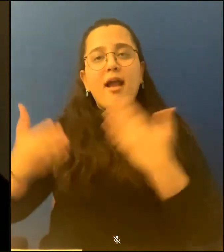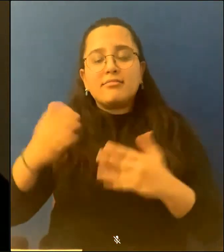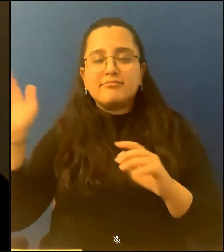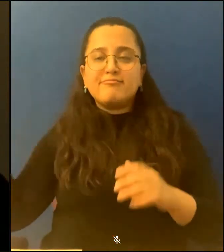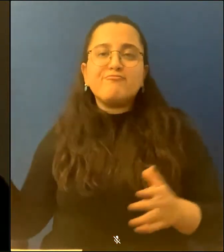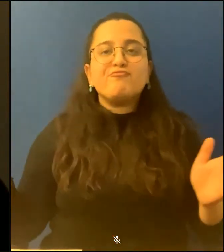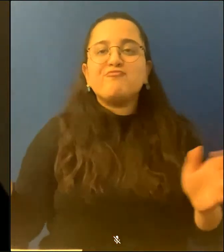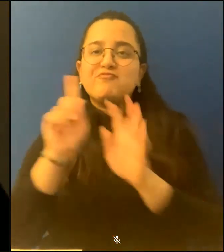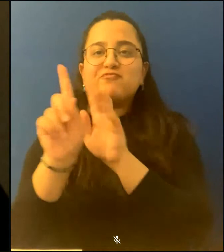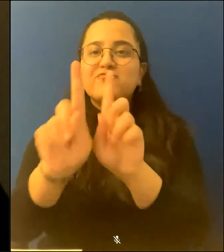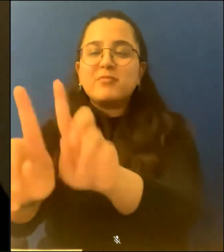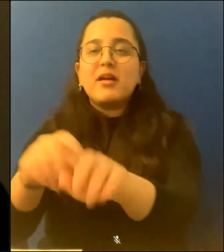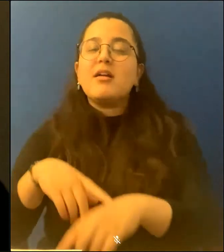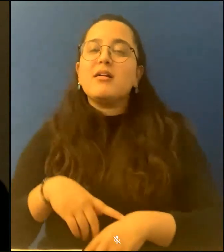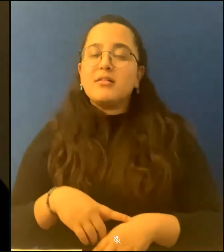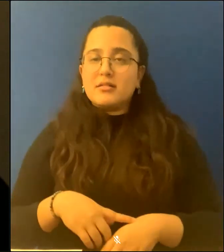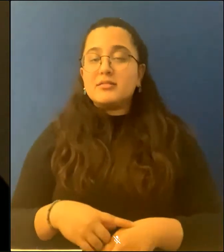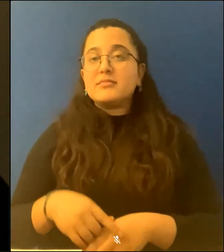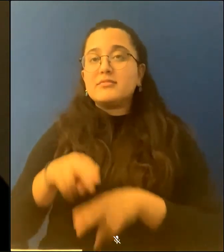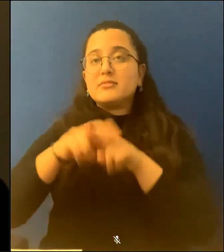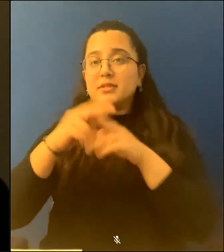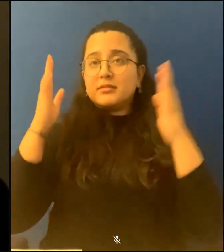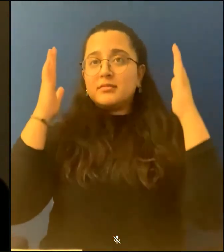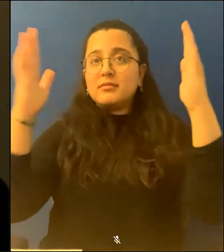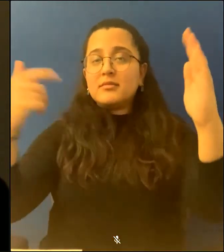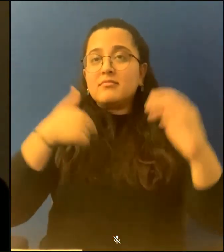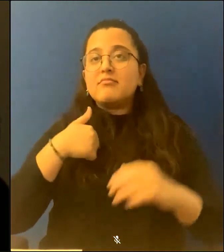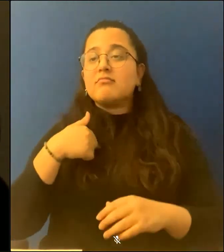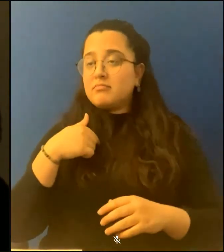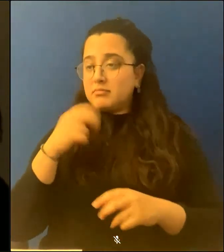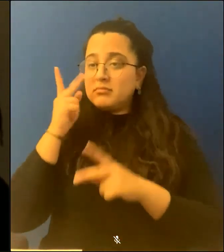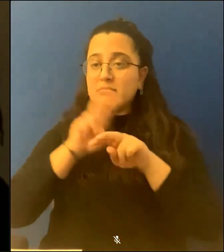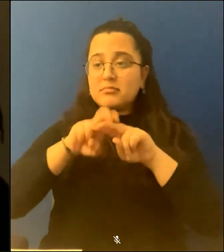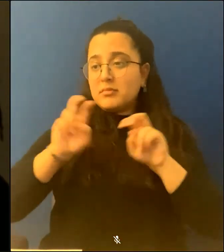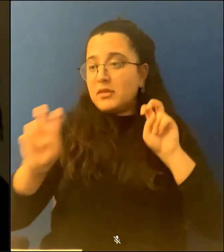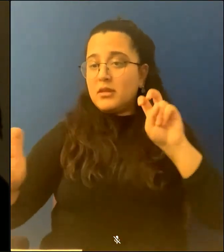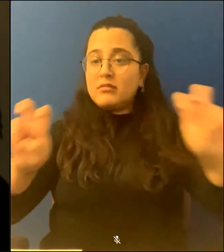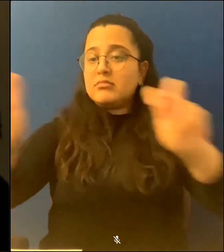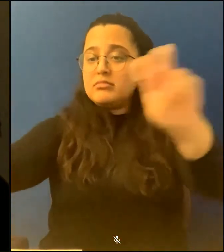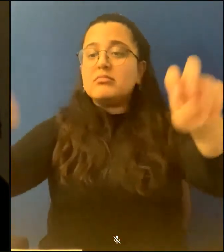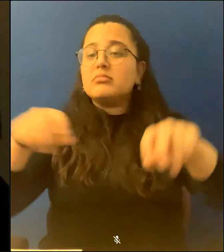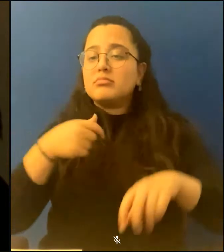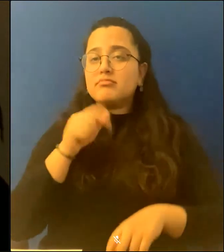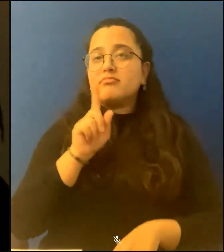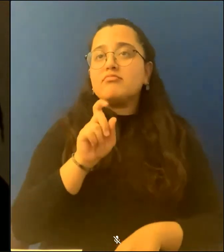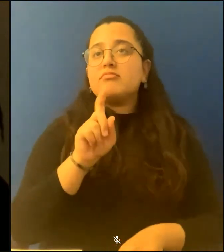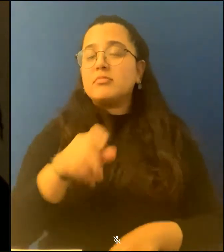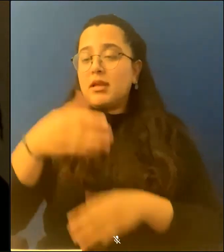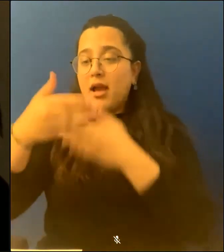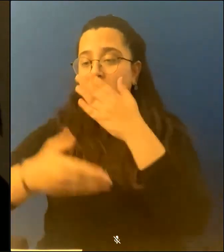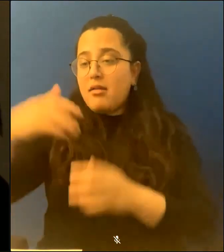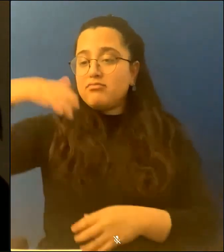by, strictly passing through. I touch a stranger's wrist going back to my seat. The whole train